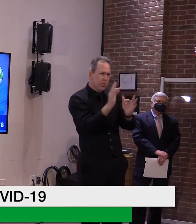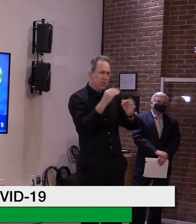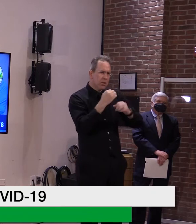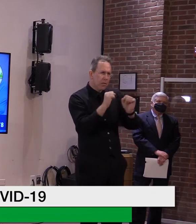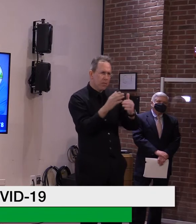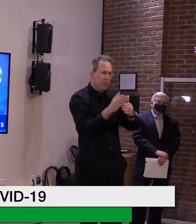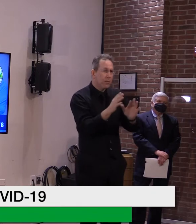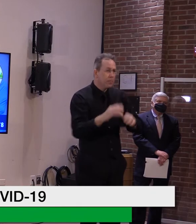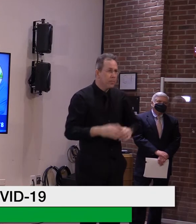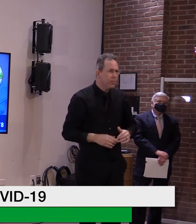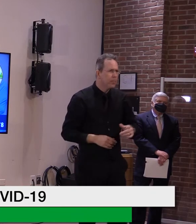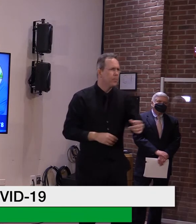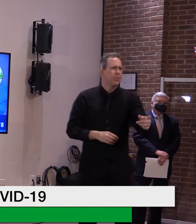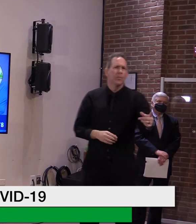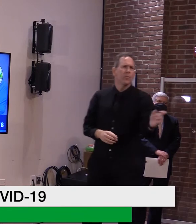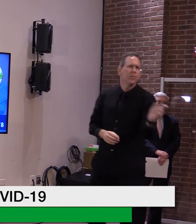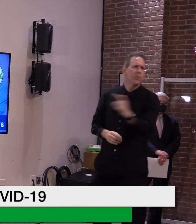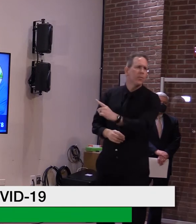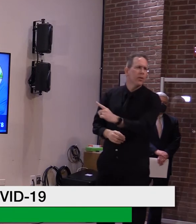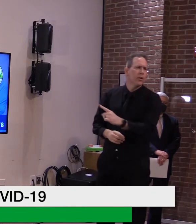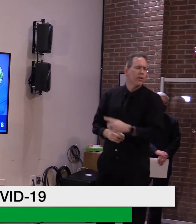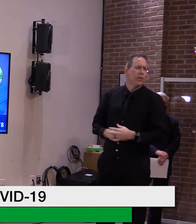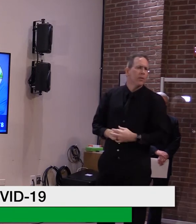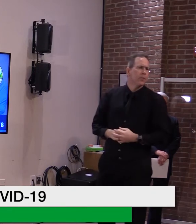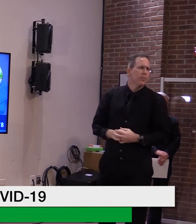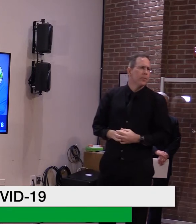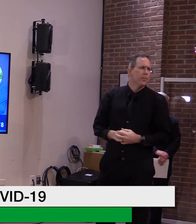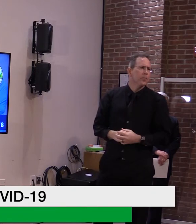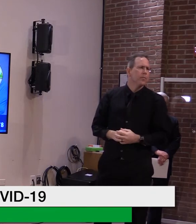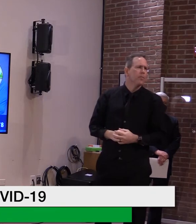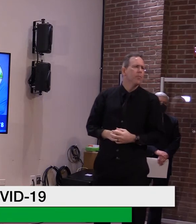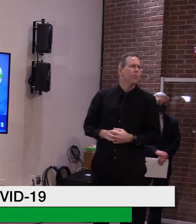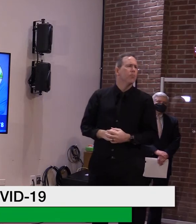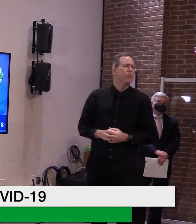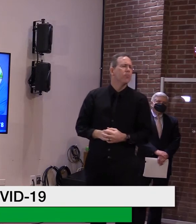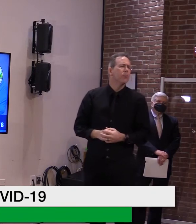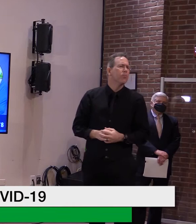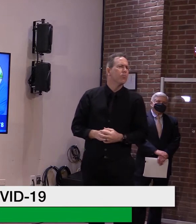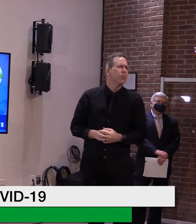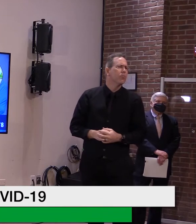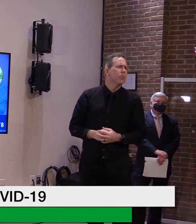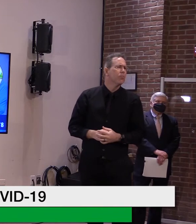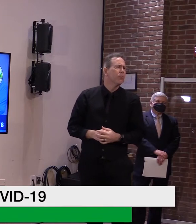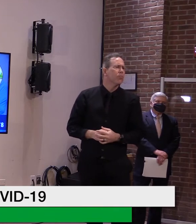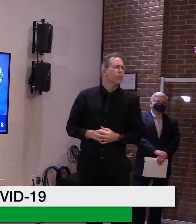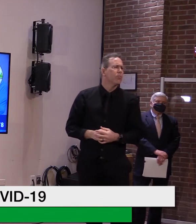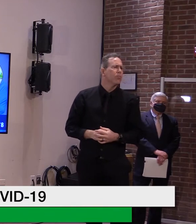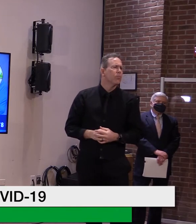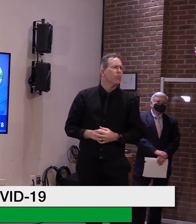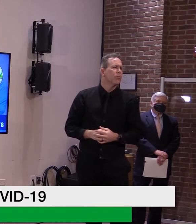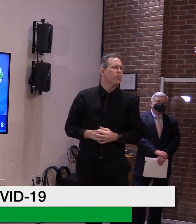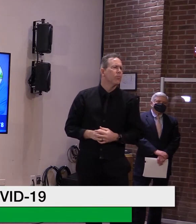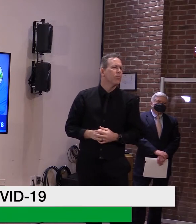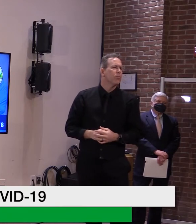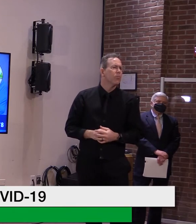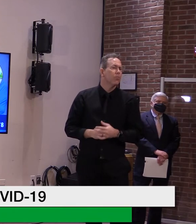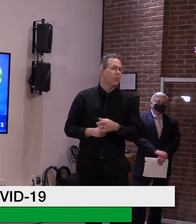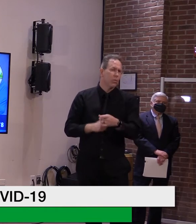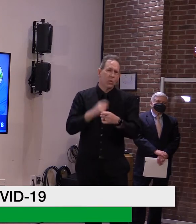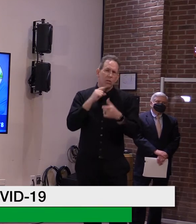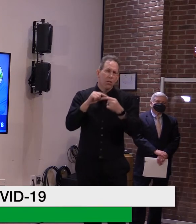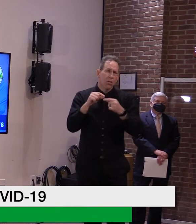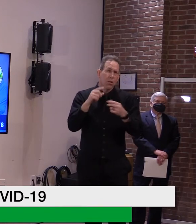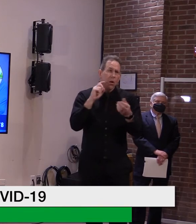question for Dr. Levine, you know, you mentioned that Secretary Smith said that vaccine uptake and signing up for the vaccine